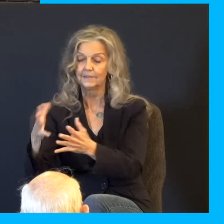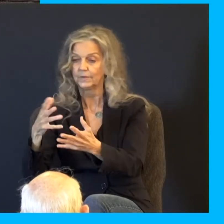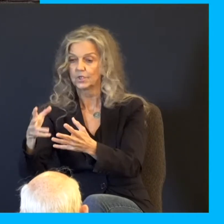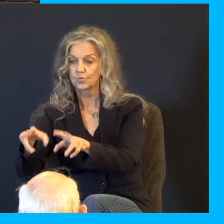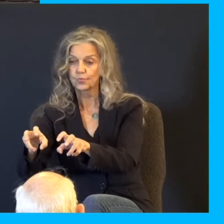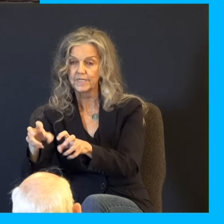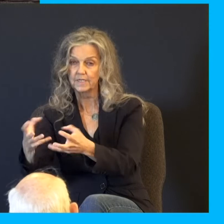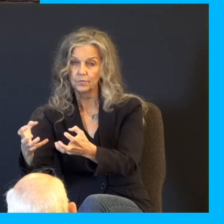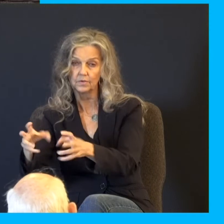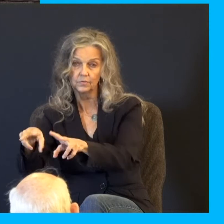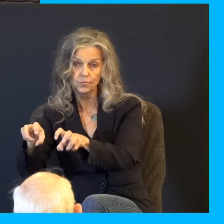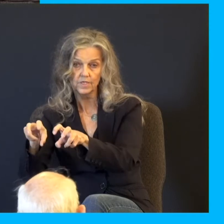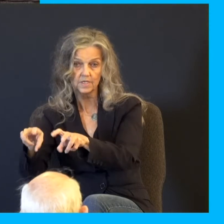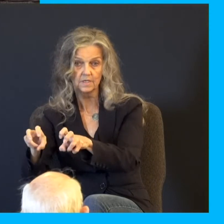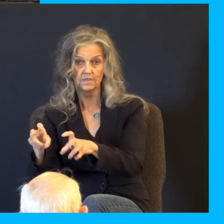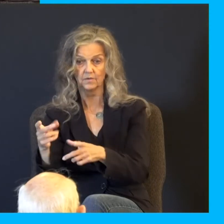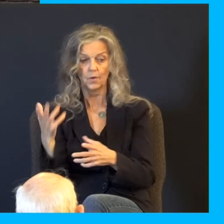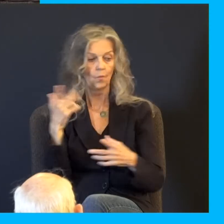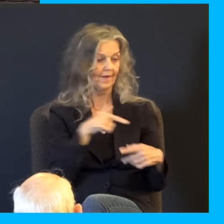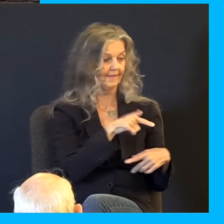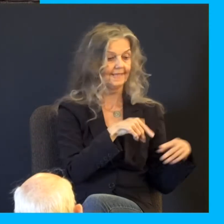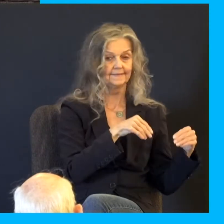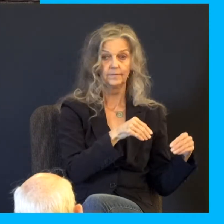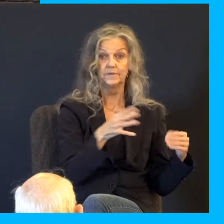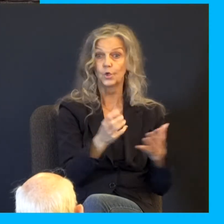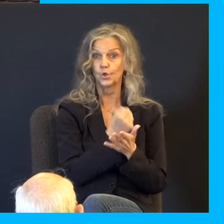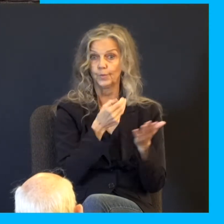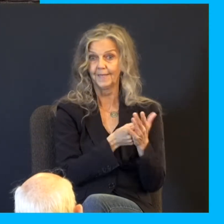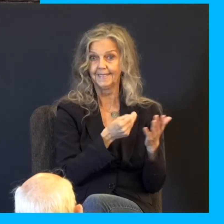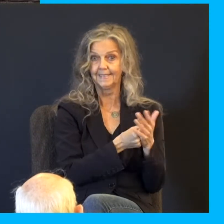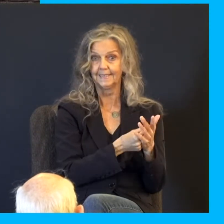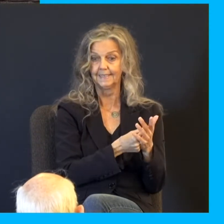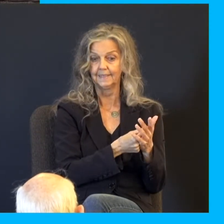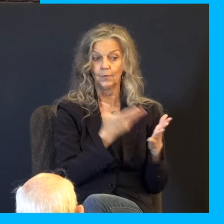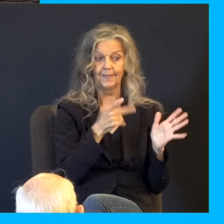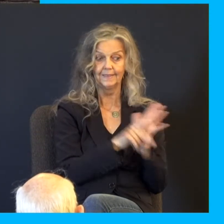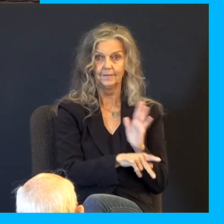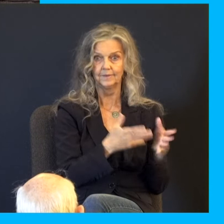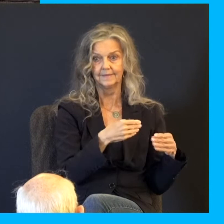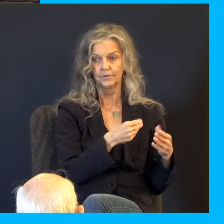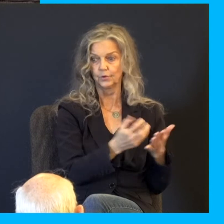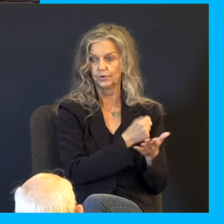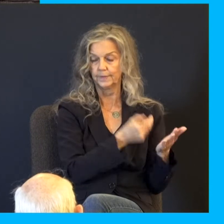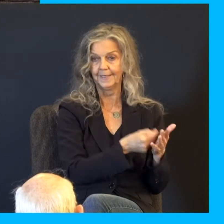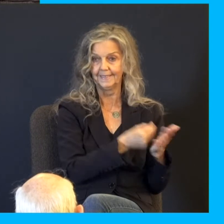Greed. Why did they sell him? So they could make money. Why kill him? Let's make money. Fourth thing this family's asked for prayer for,